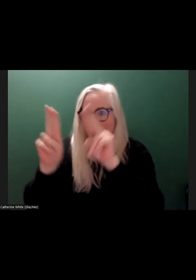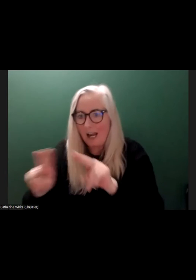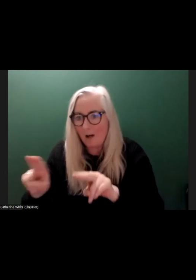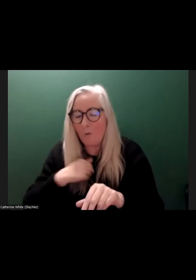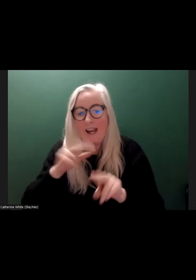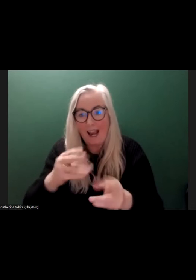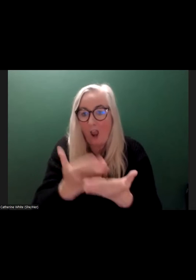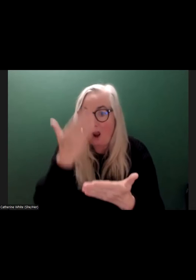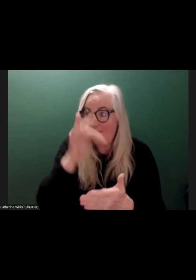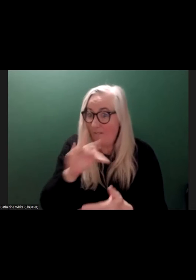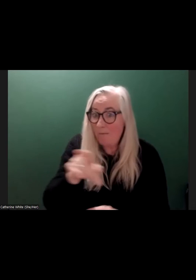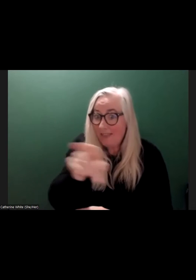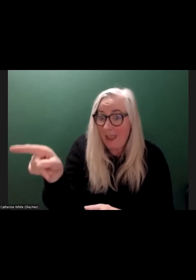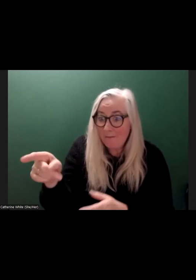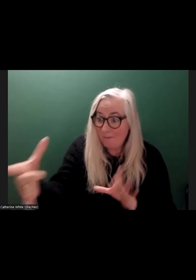from them.